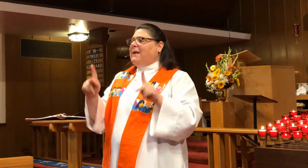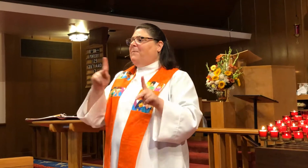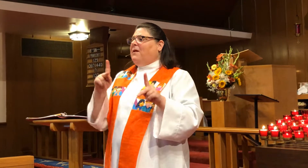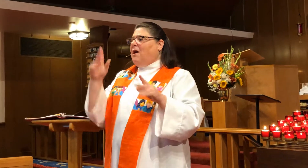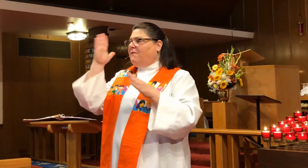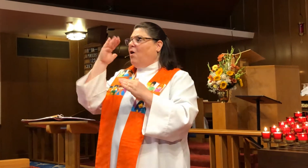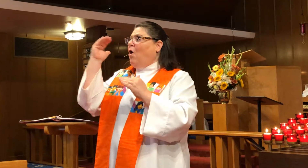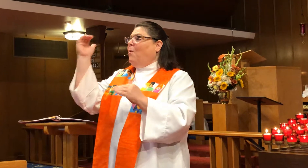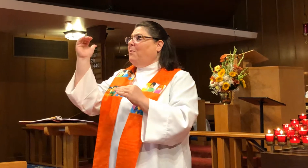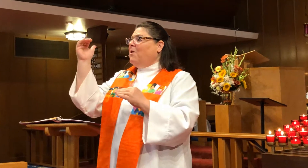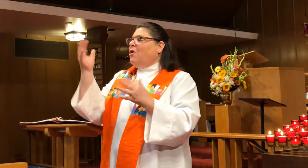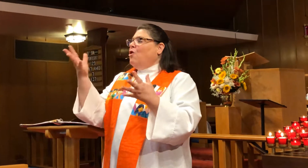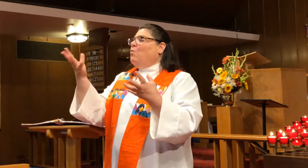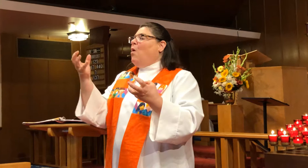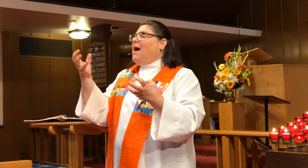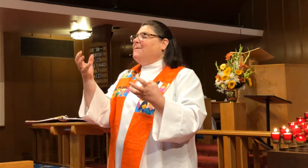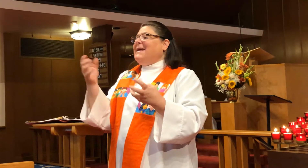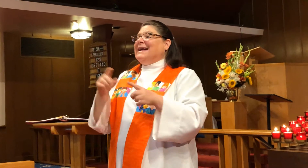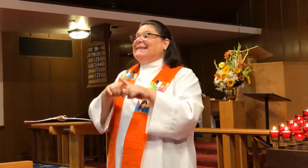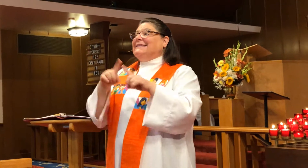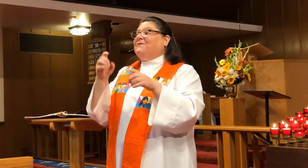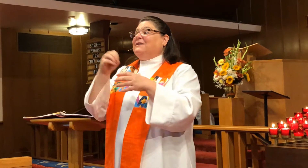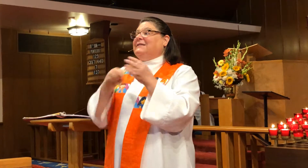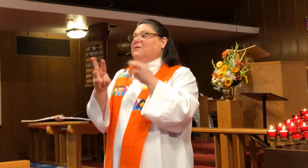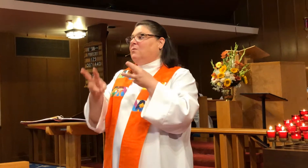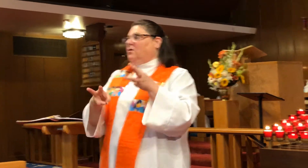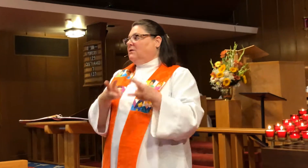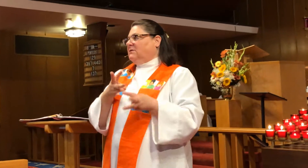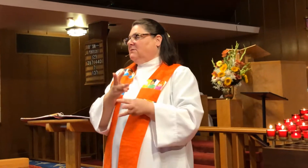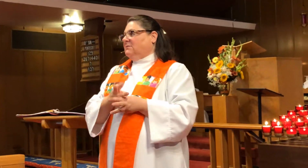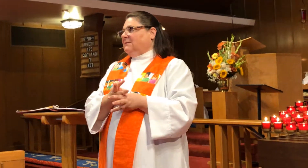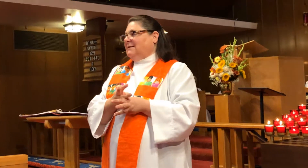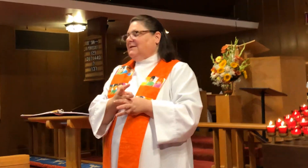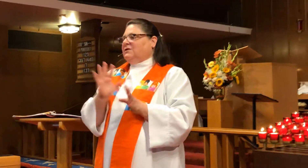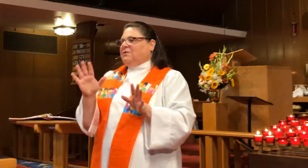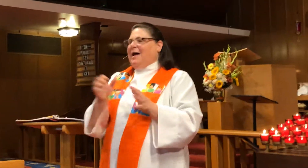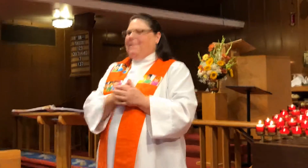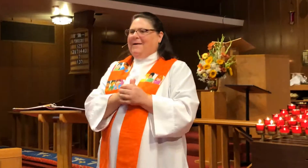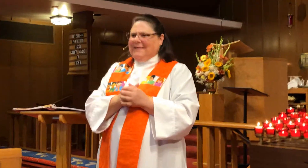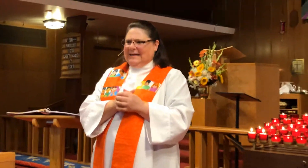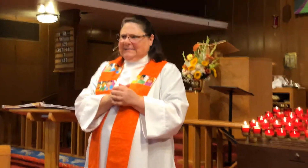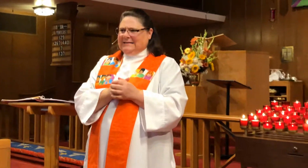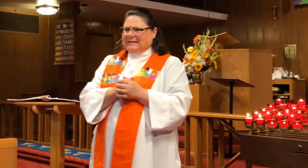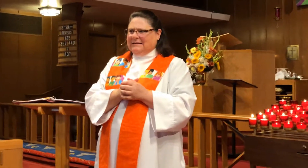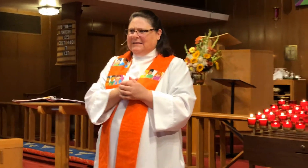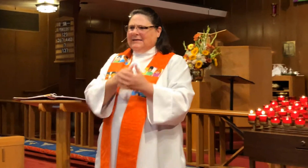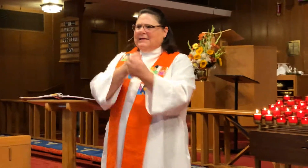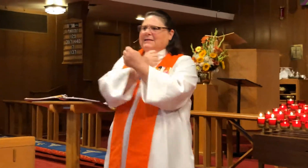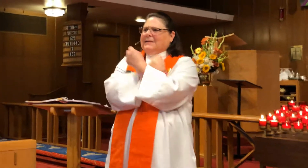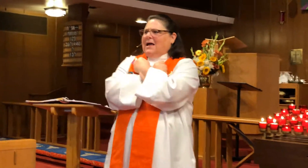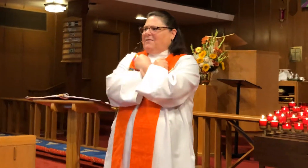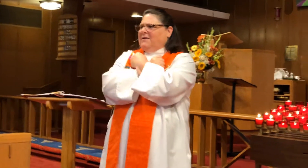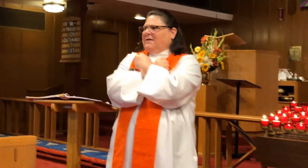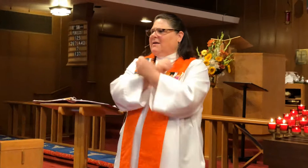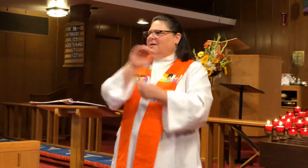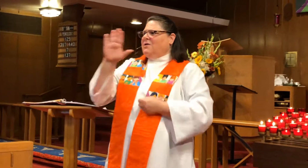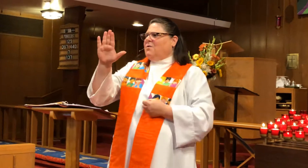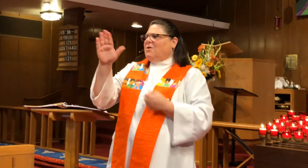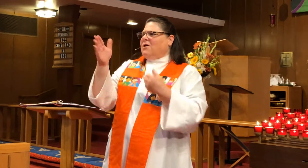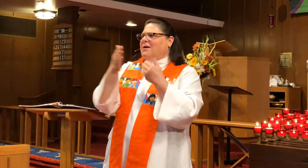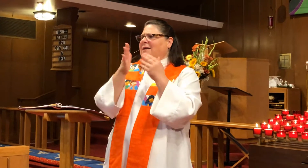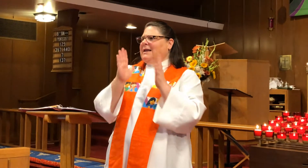for a people of hope who want to make a difference in the world. So how about this? Love